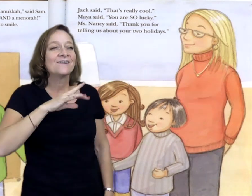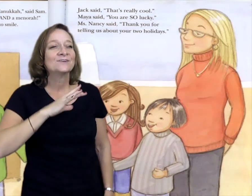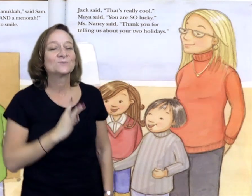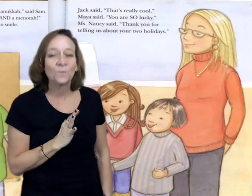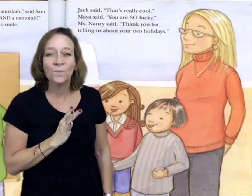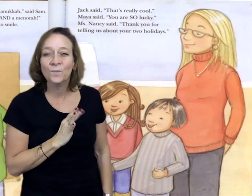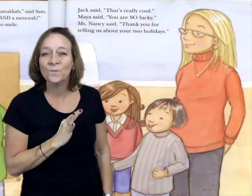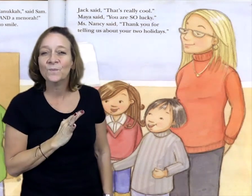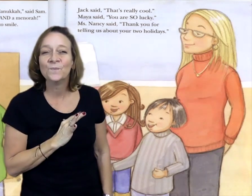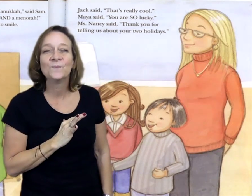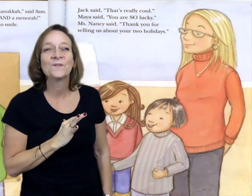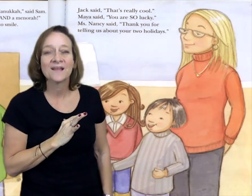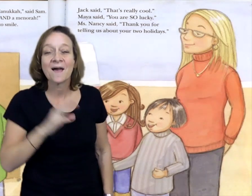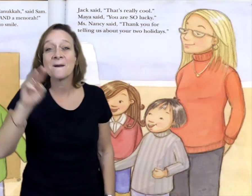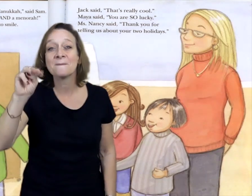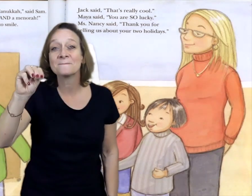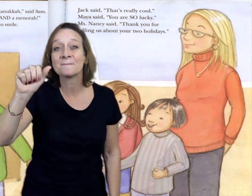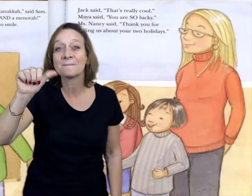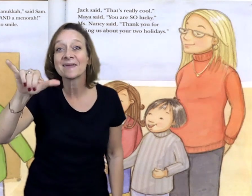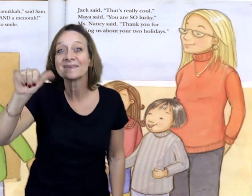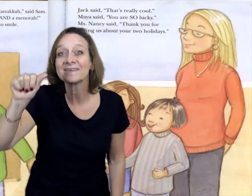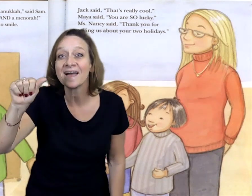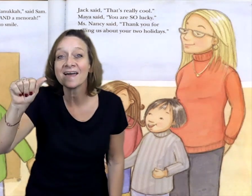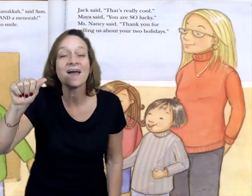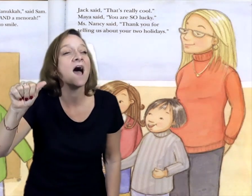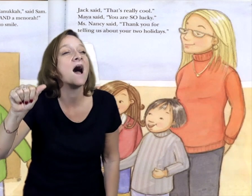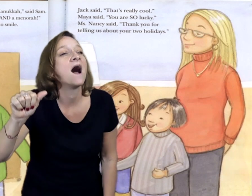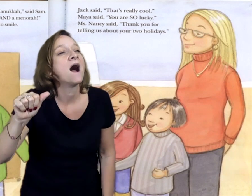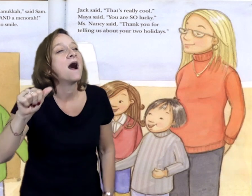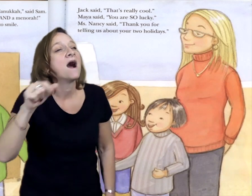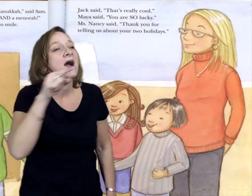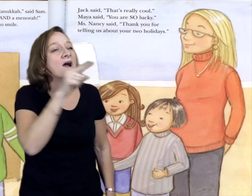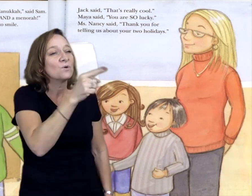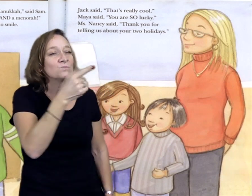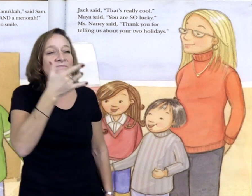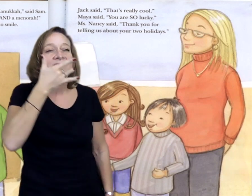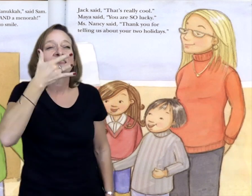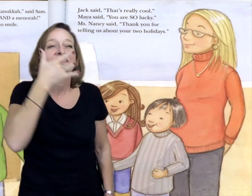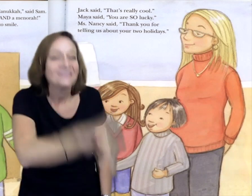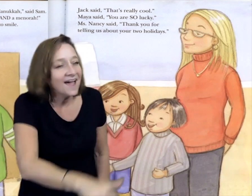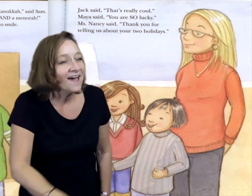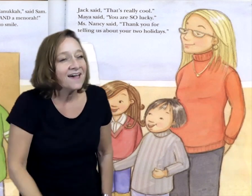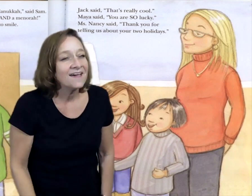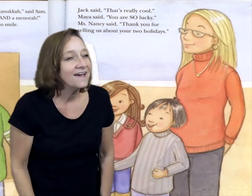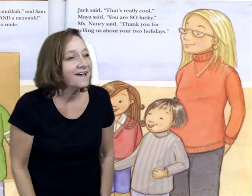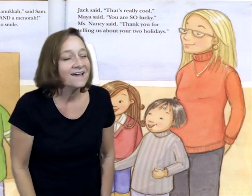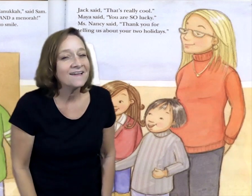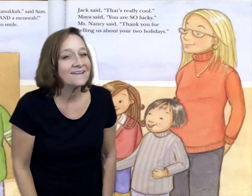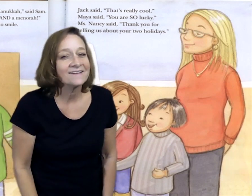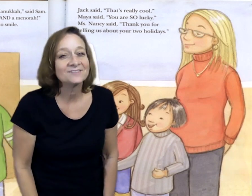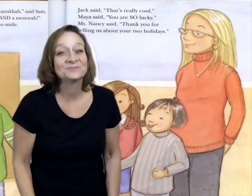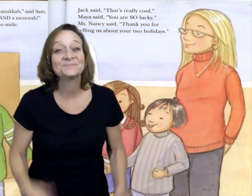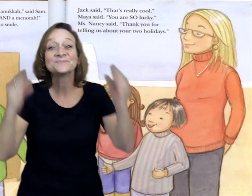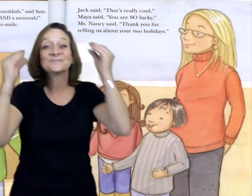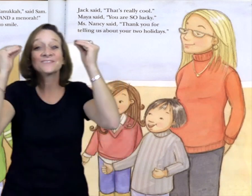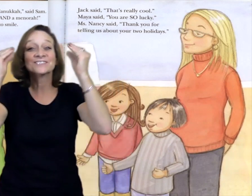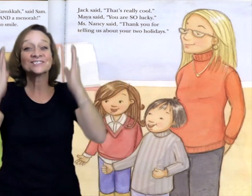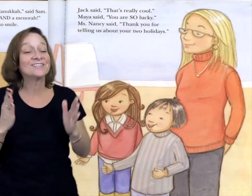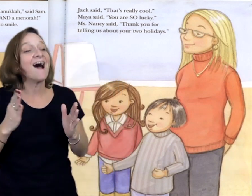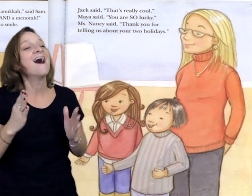That's really cool. Maya said, You are so lucky. Miss Nancy said,